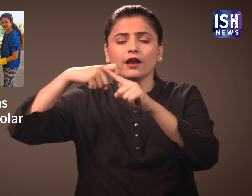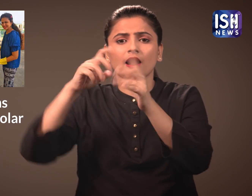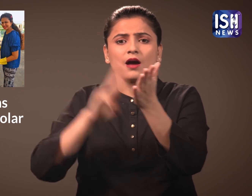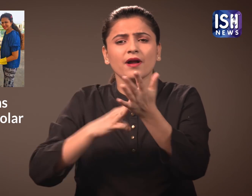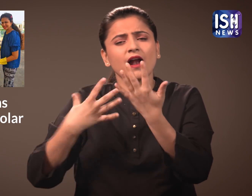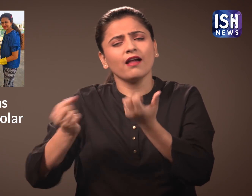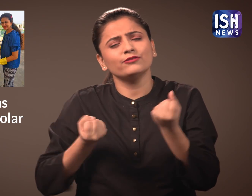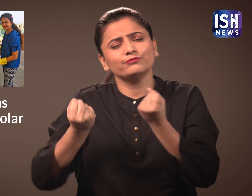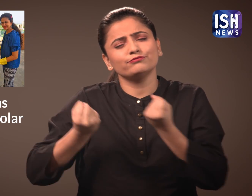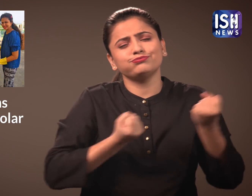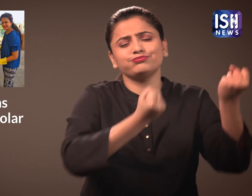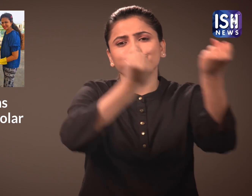up to 100km.